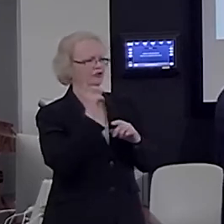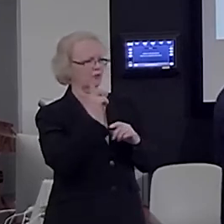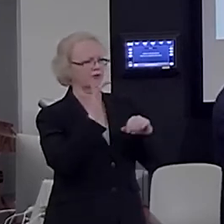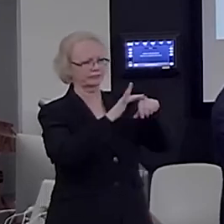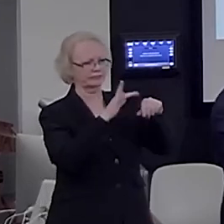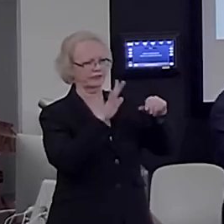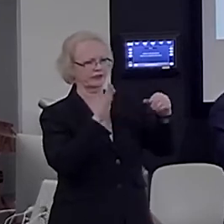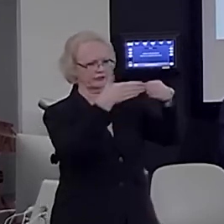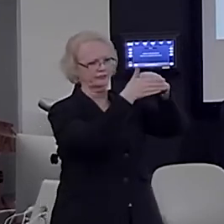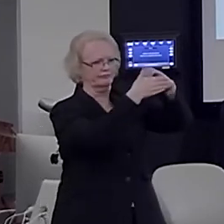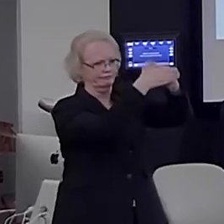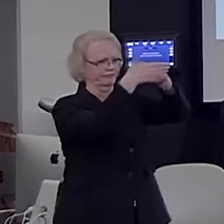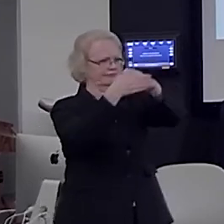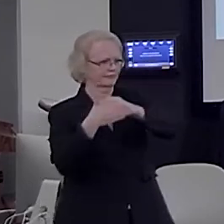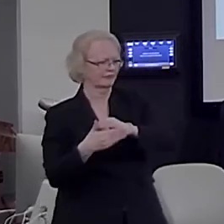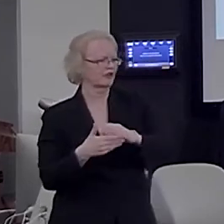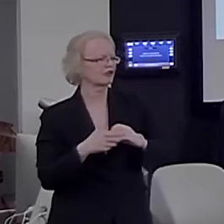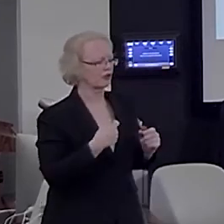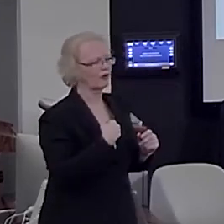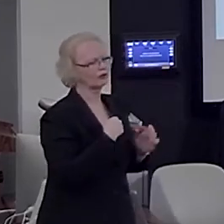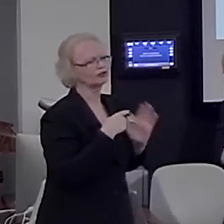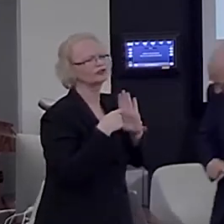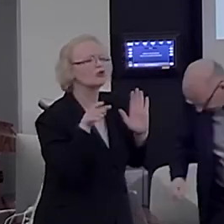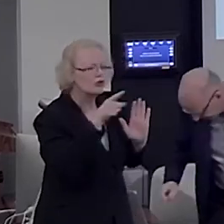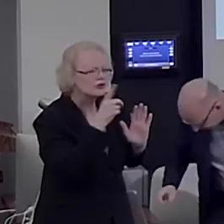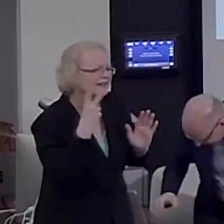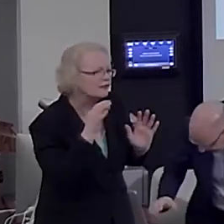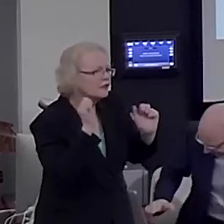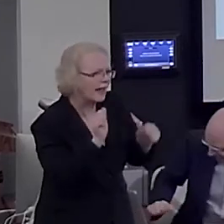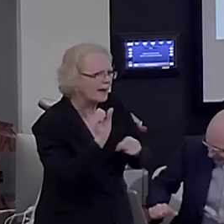you and we'll see if you can do it as well as preschoolers.